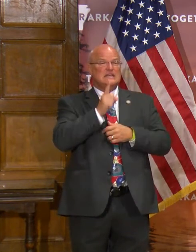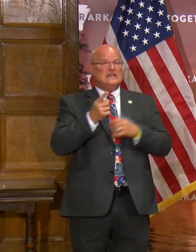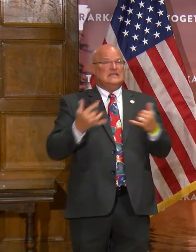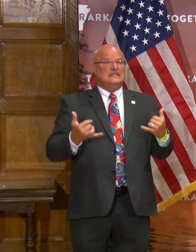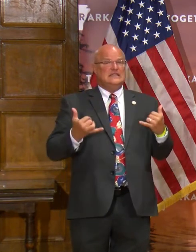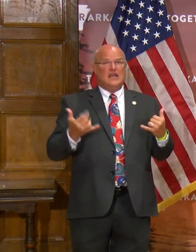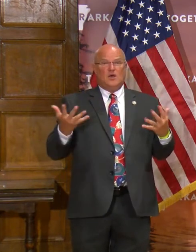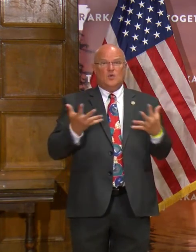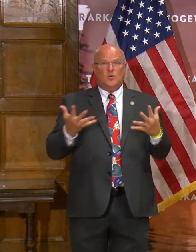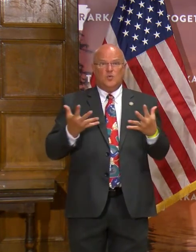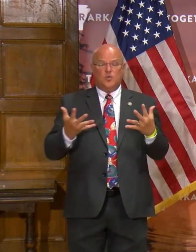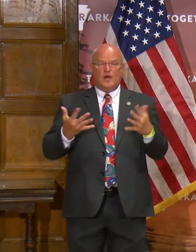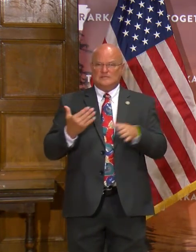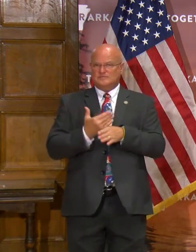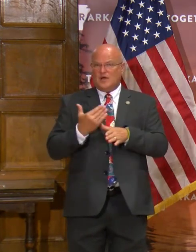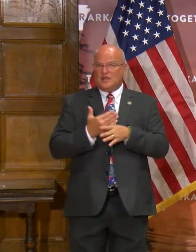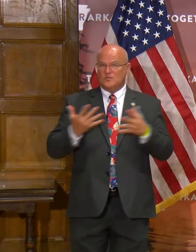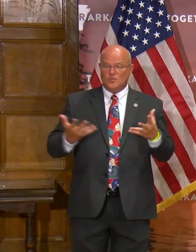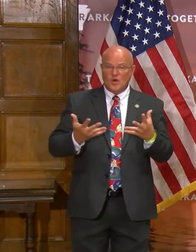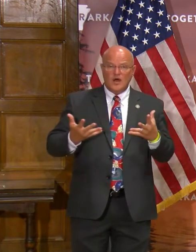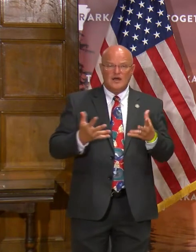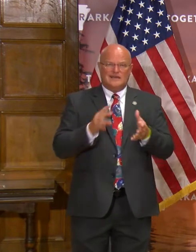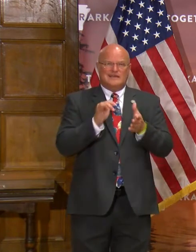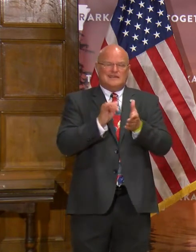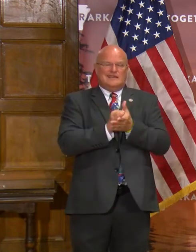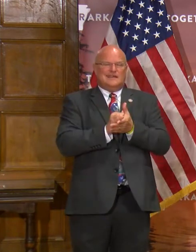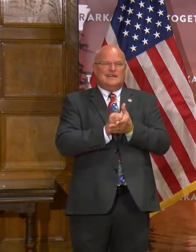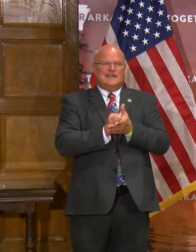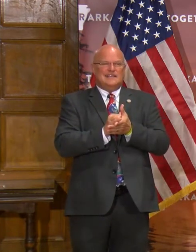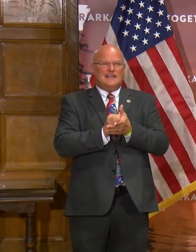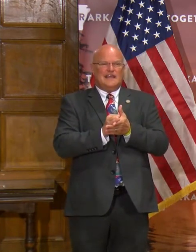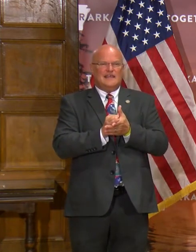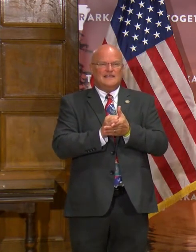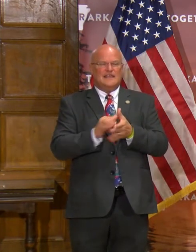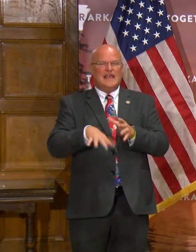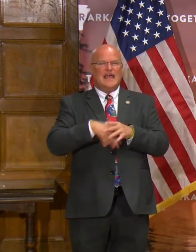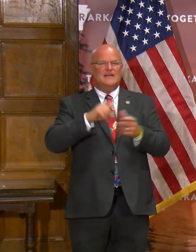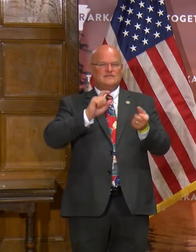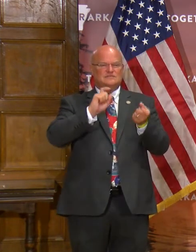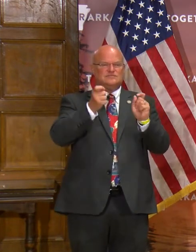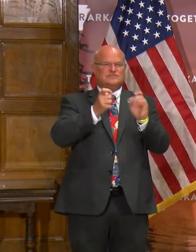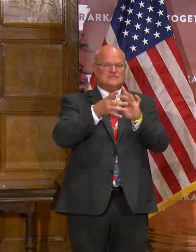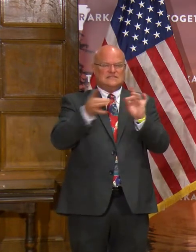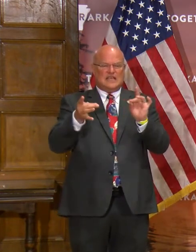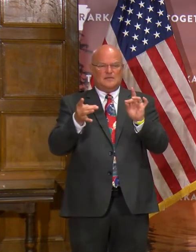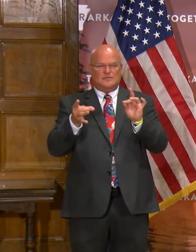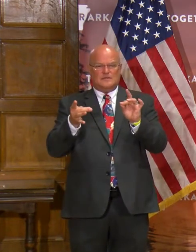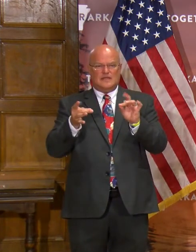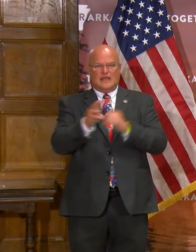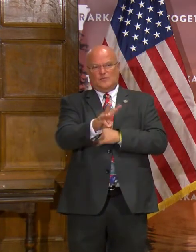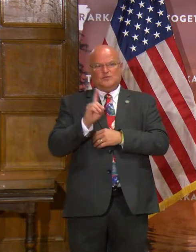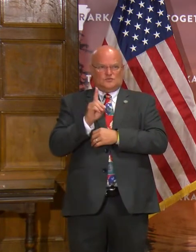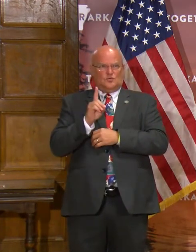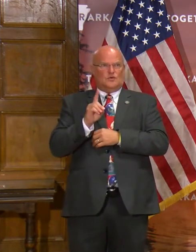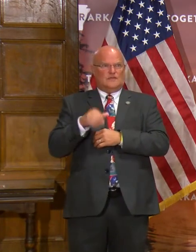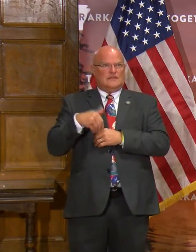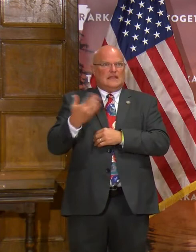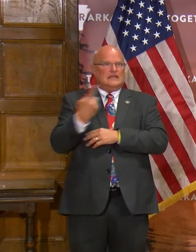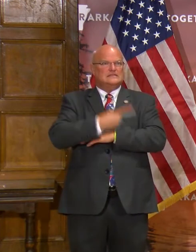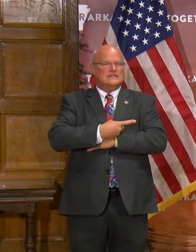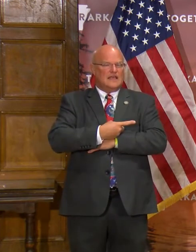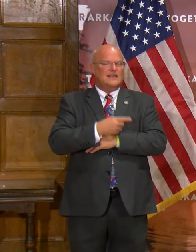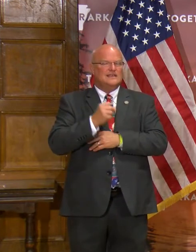Now, what is bothersome is that they came out with a revised statement one day, then withdrew it the next.